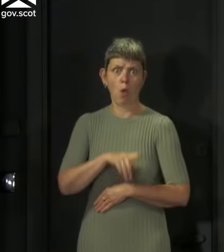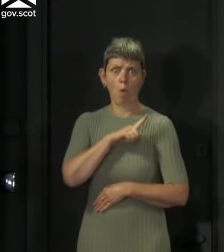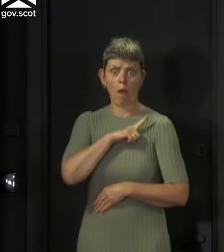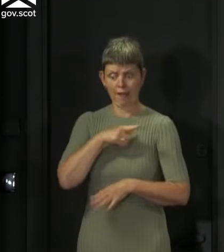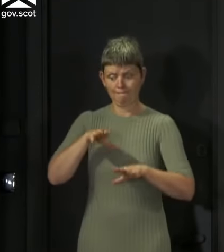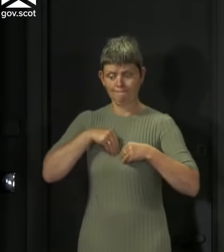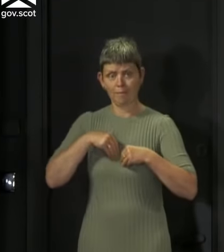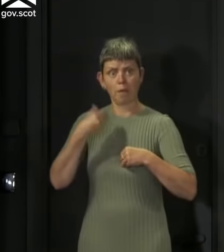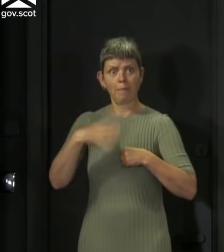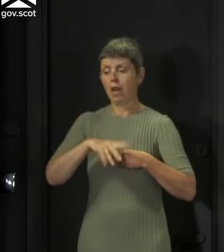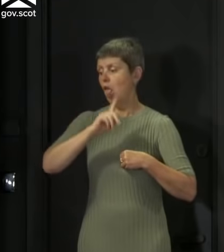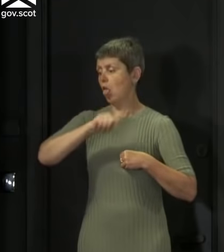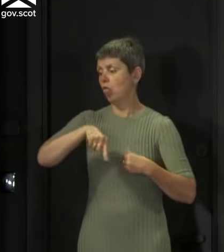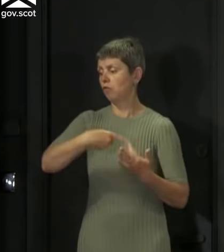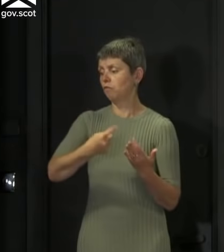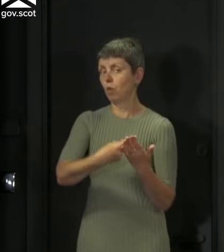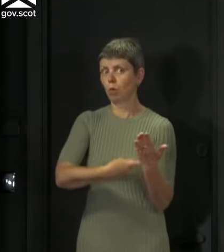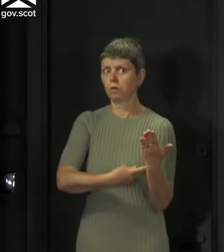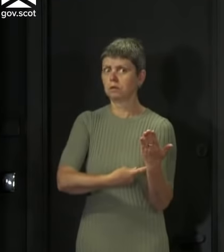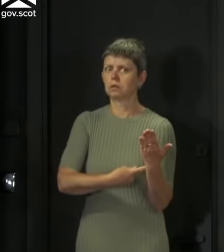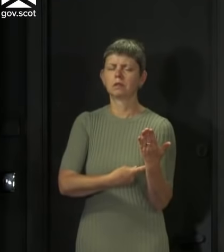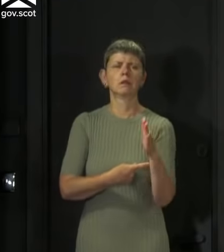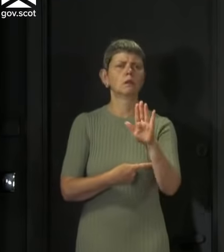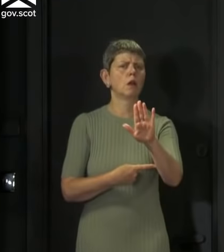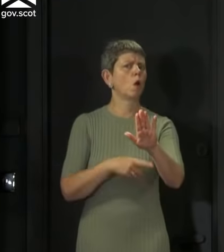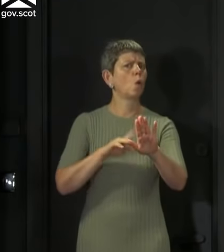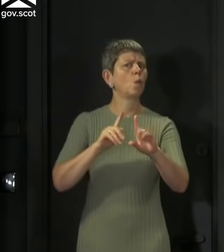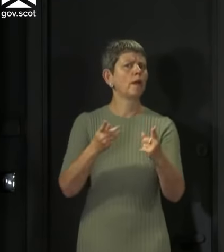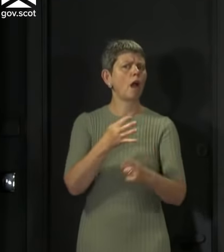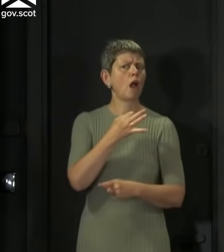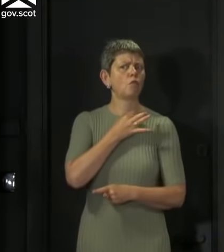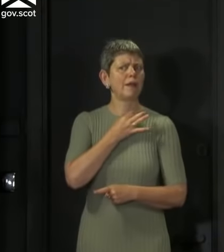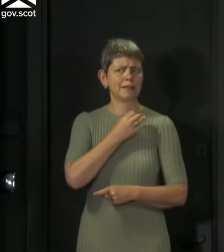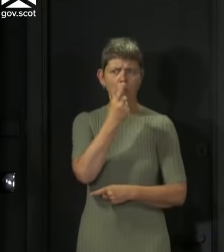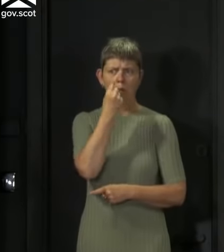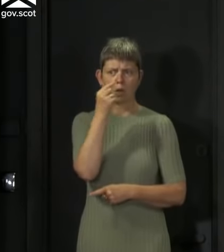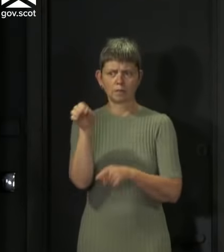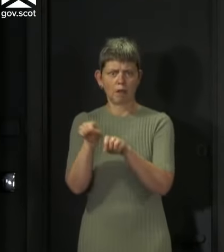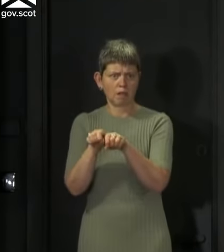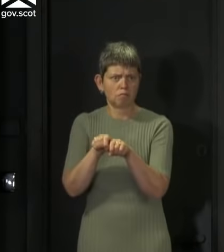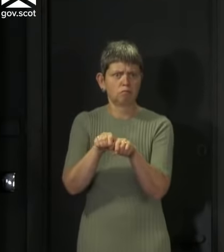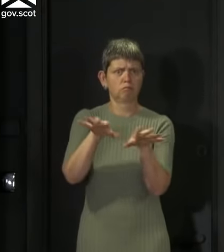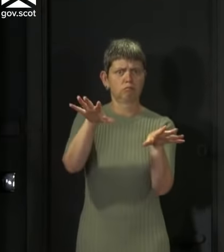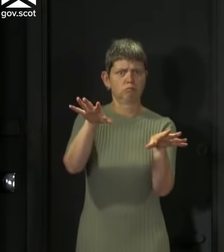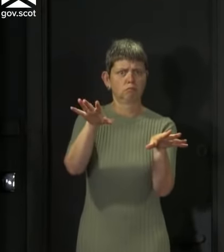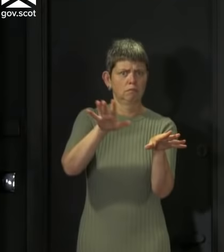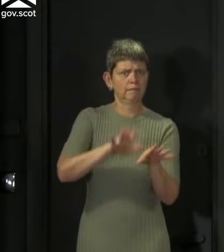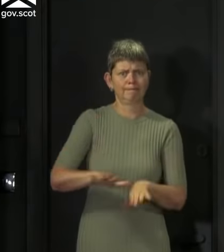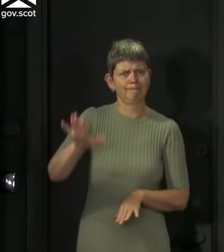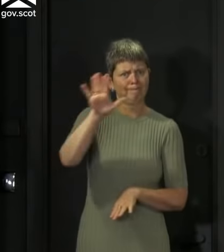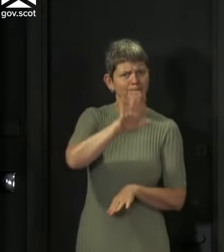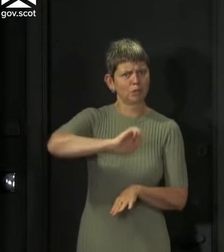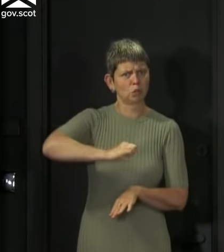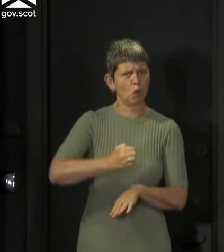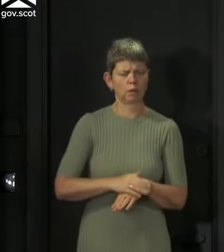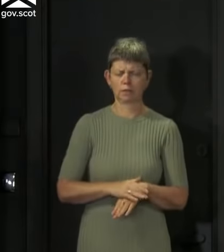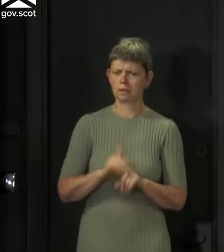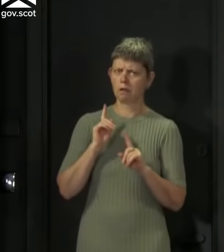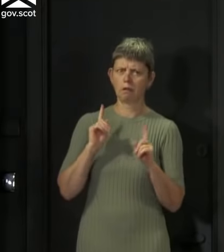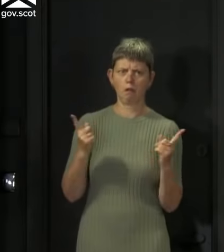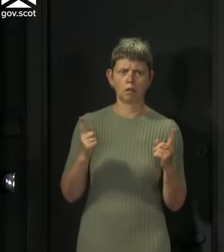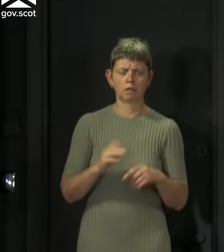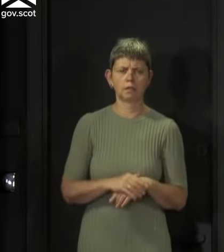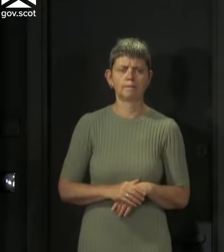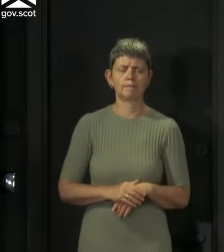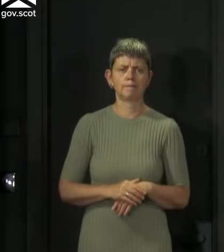the rules we cannot take even a small risk that they then spread the infection to other parts of the country. The Scottish Government will also